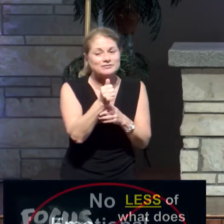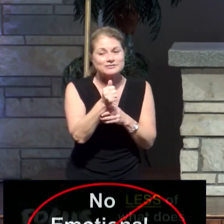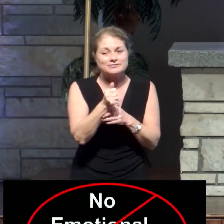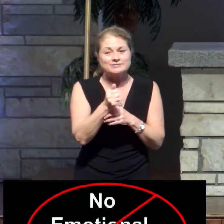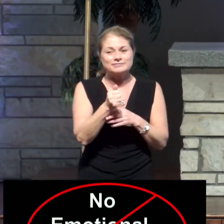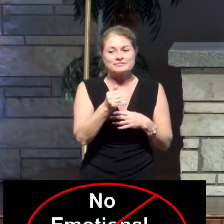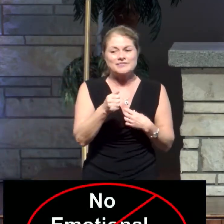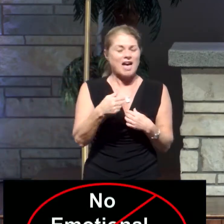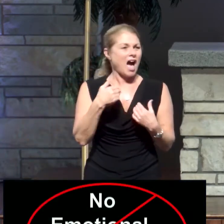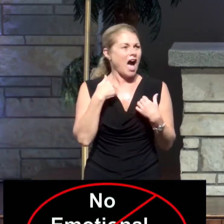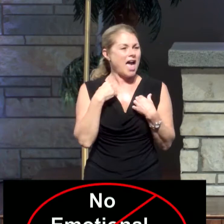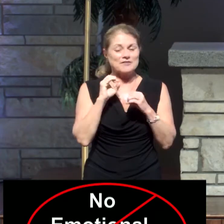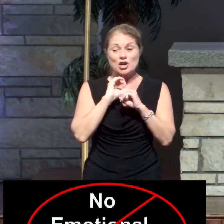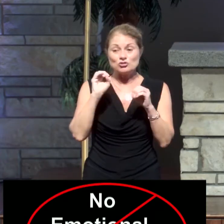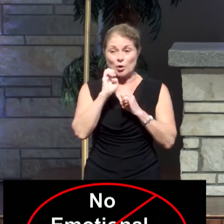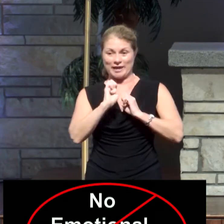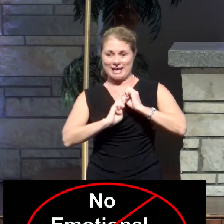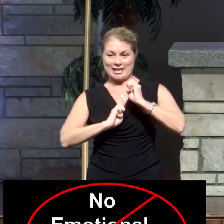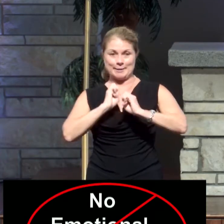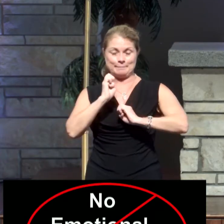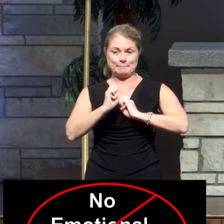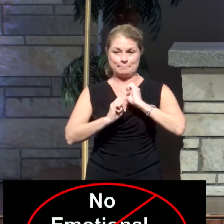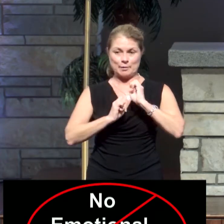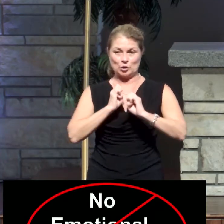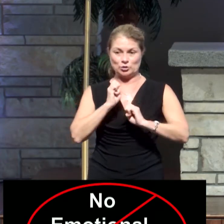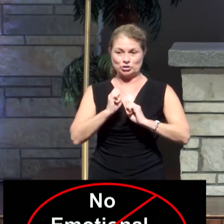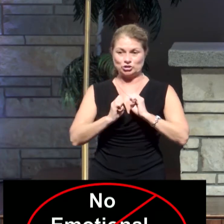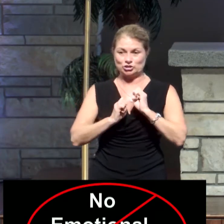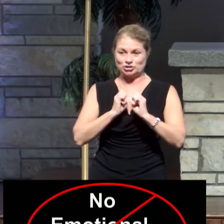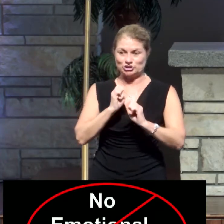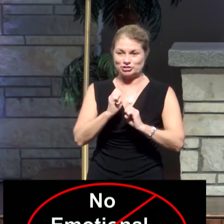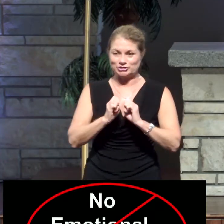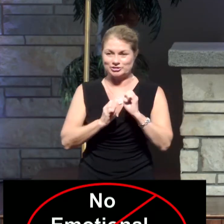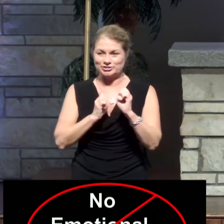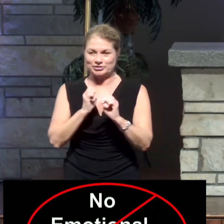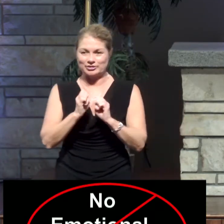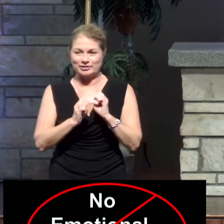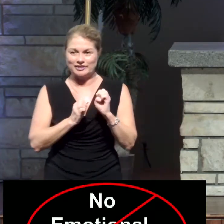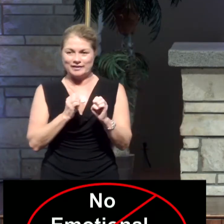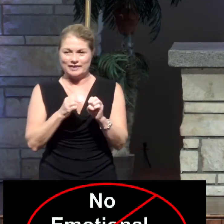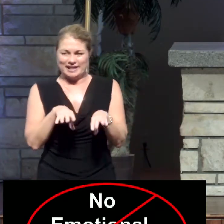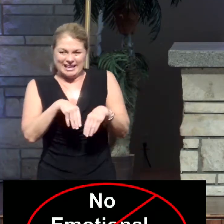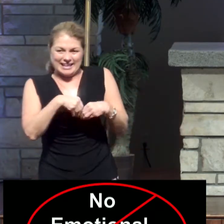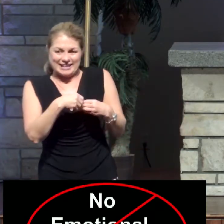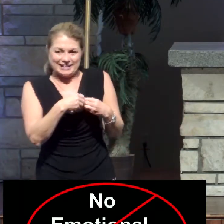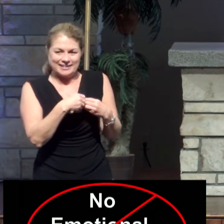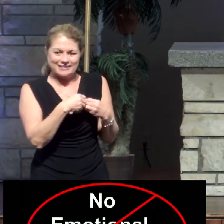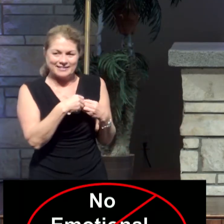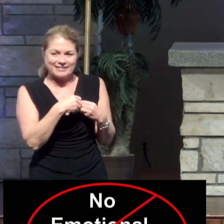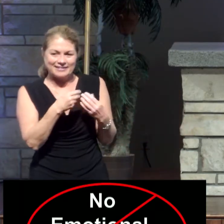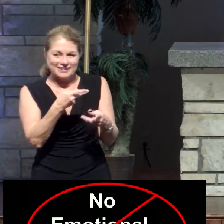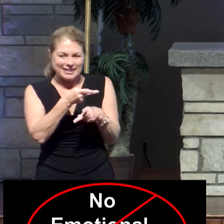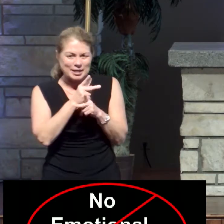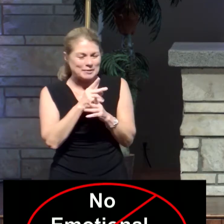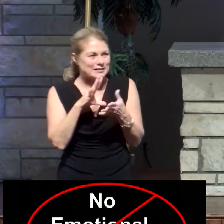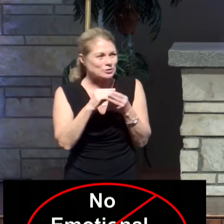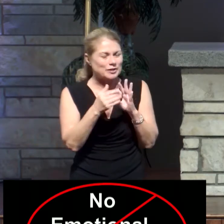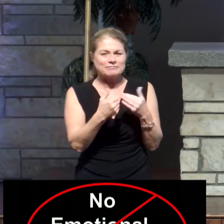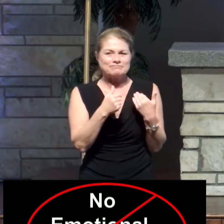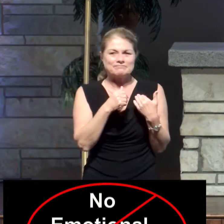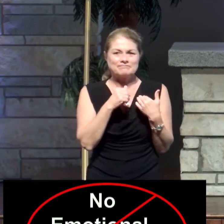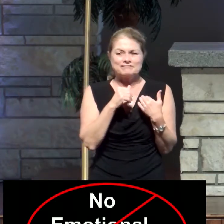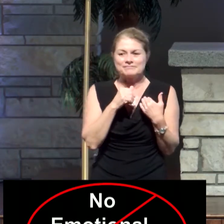I have no emotional getting or keeping stories. Here's what I mean by that. I don't have any emotional stories